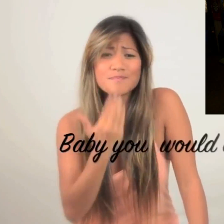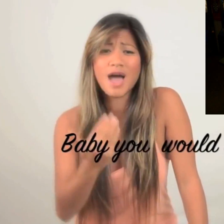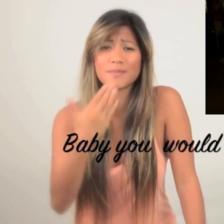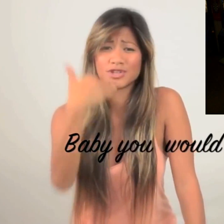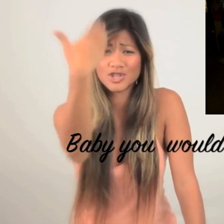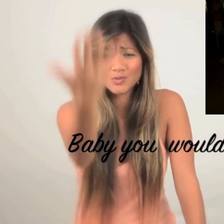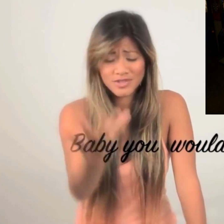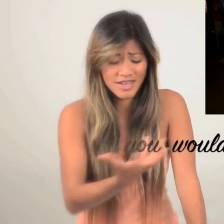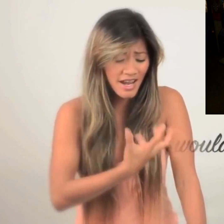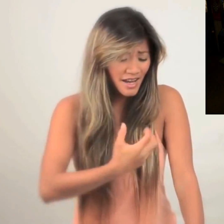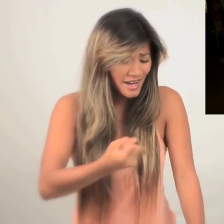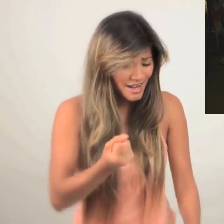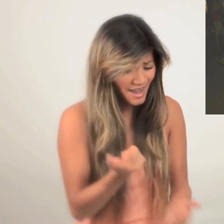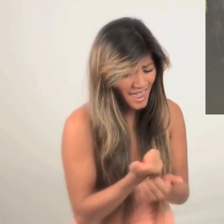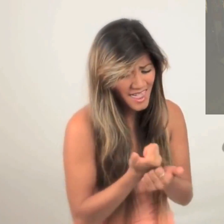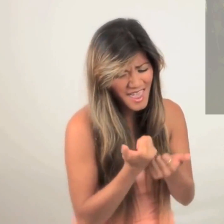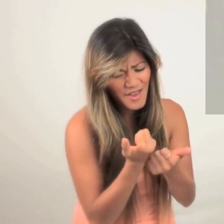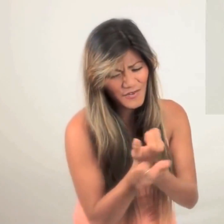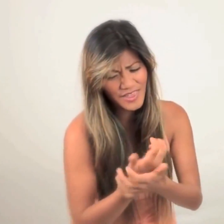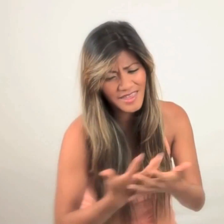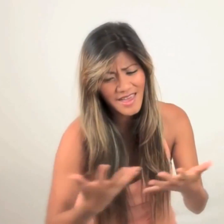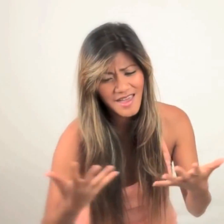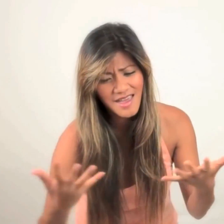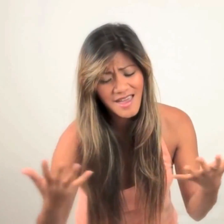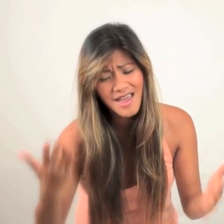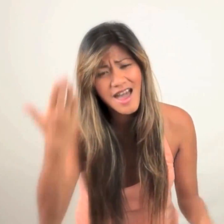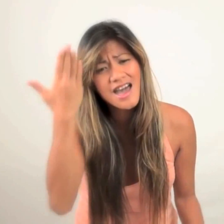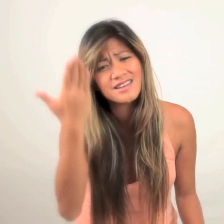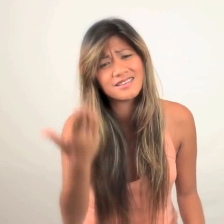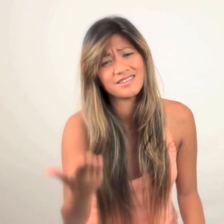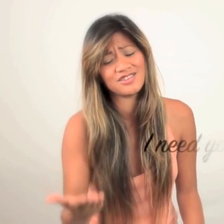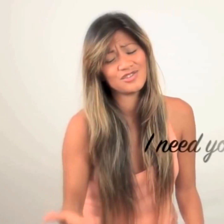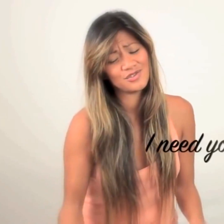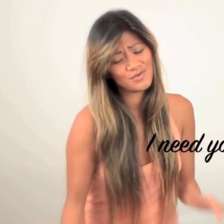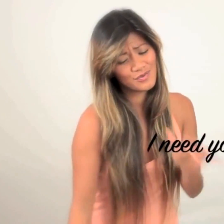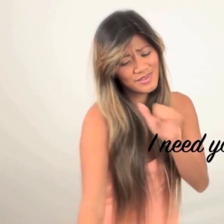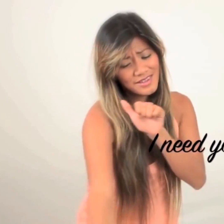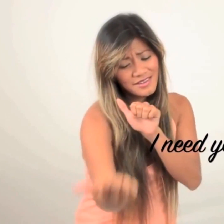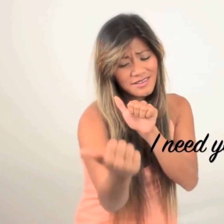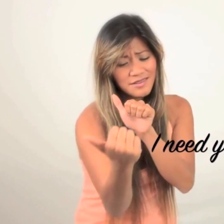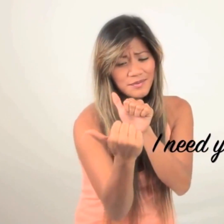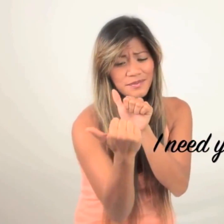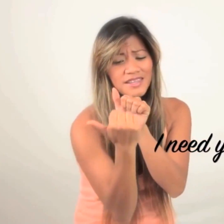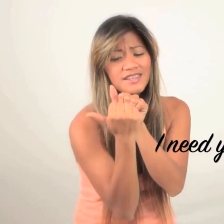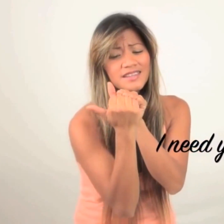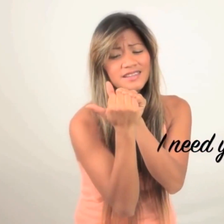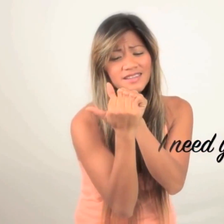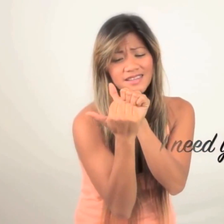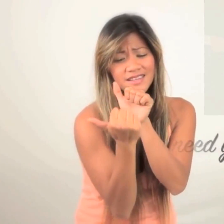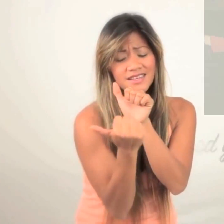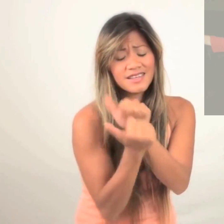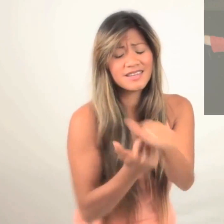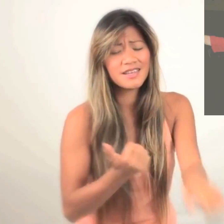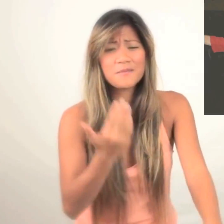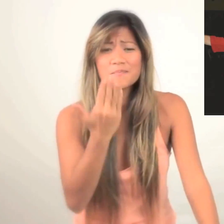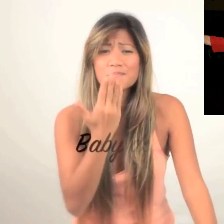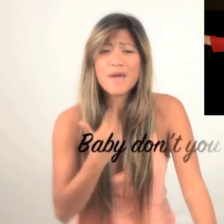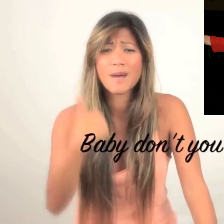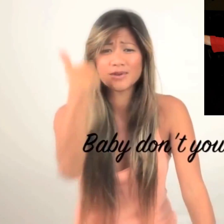baby, you would take away everything I need you with me Well, baby,